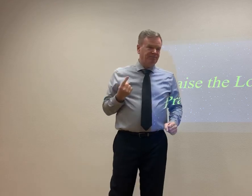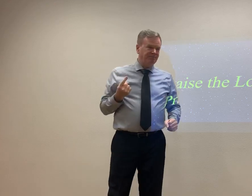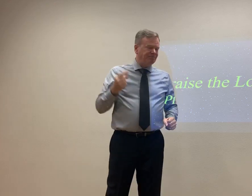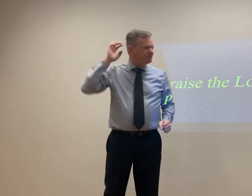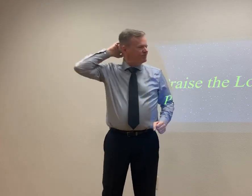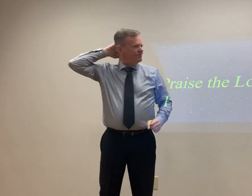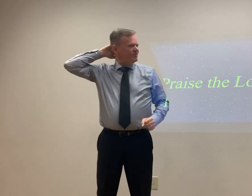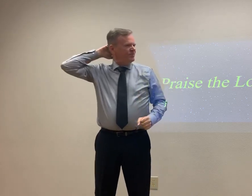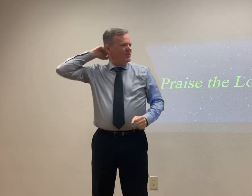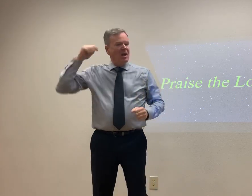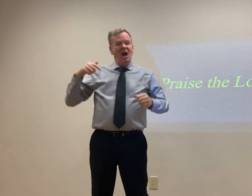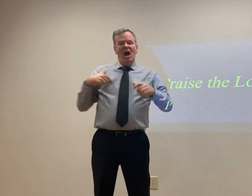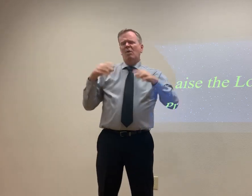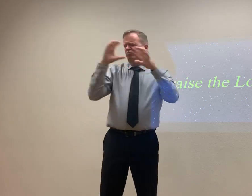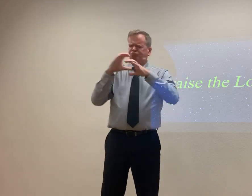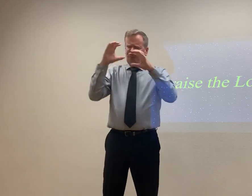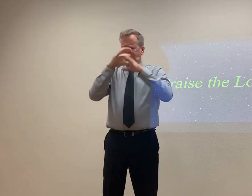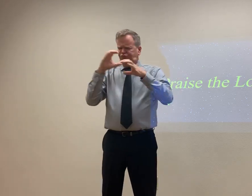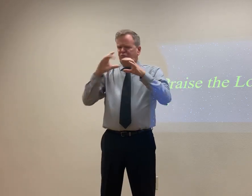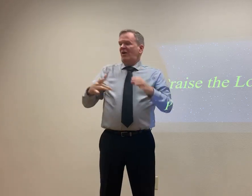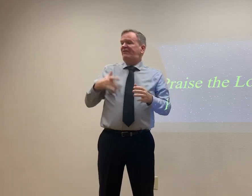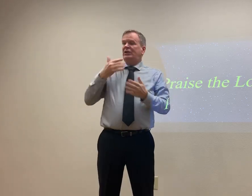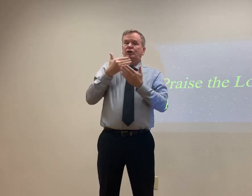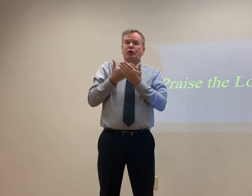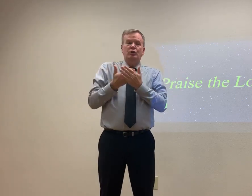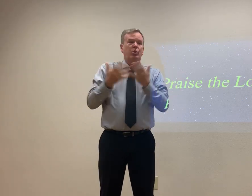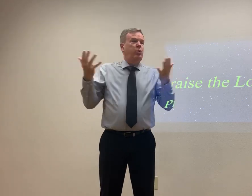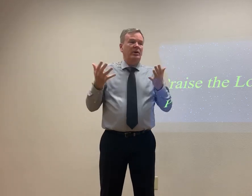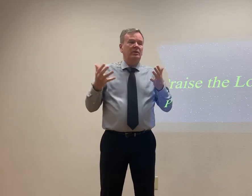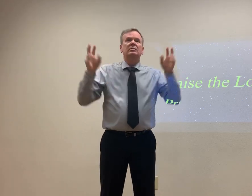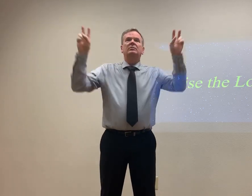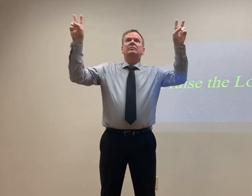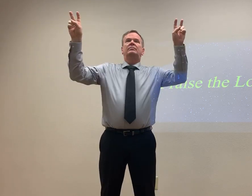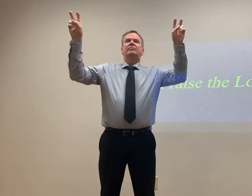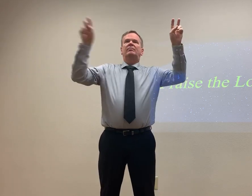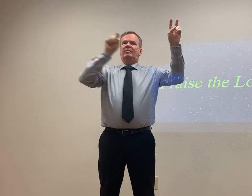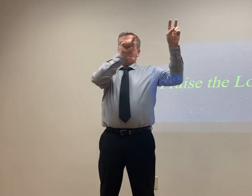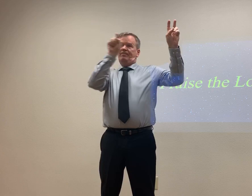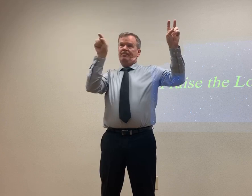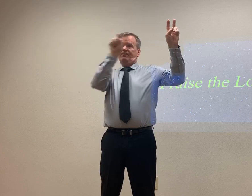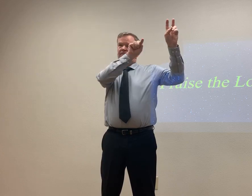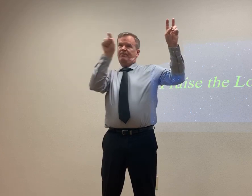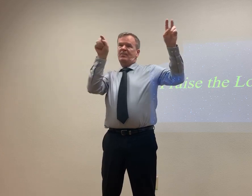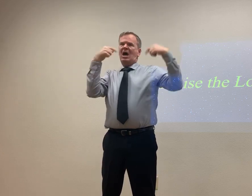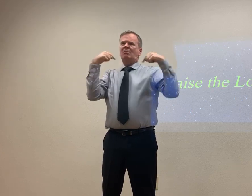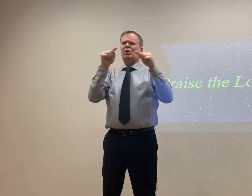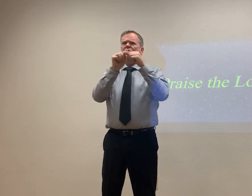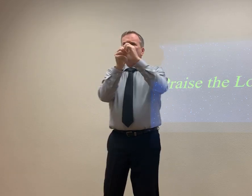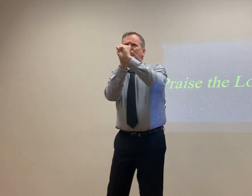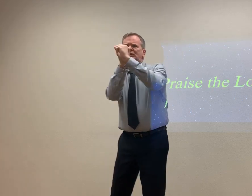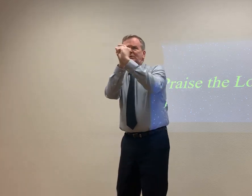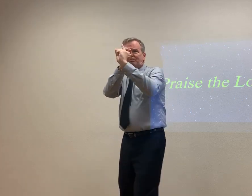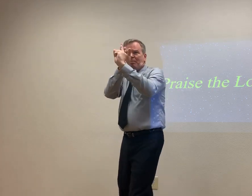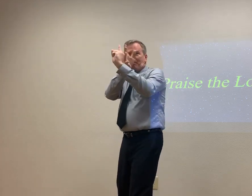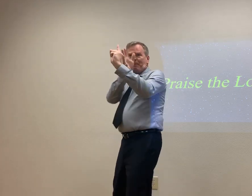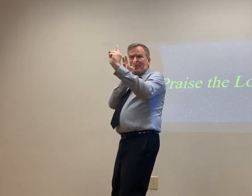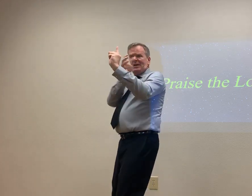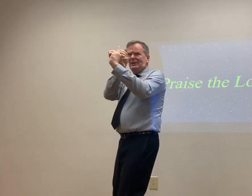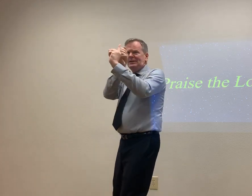to stretch it out into something that you enjoy. I was looking over, and I felt good about teaching on a